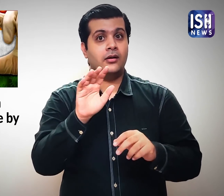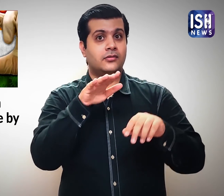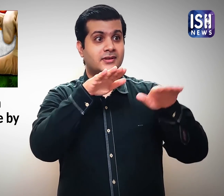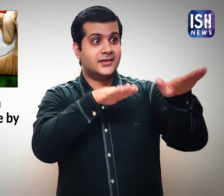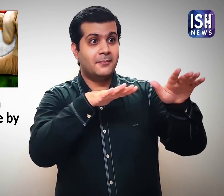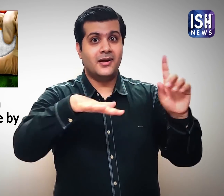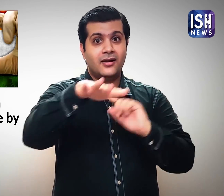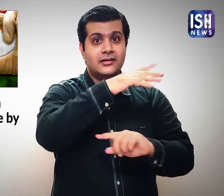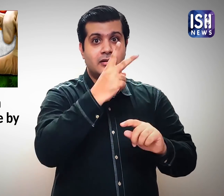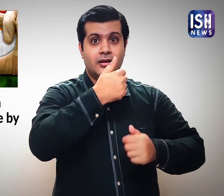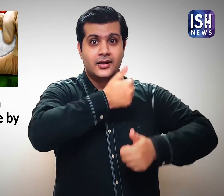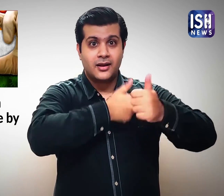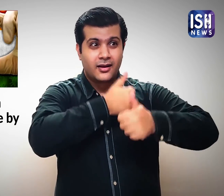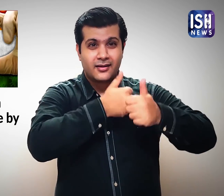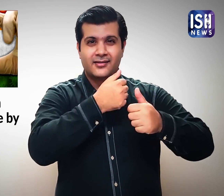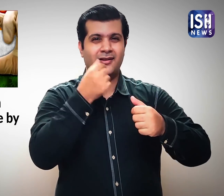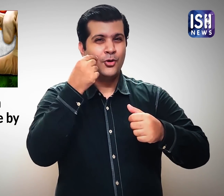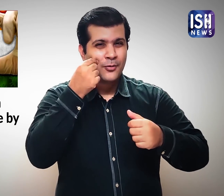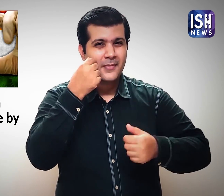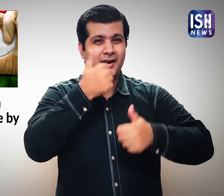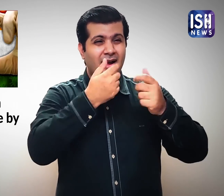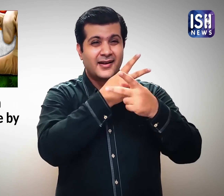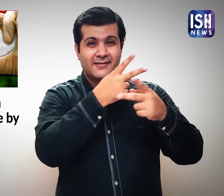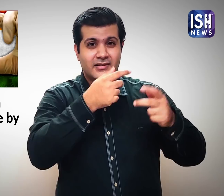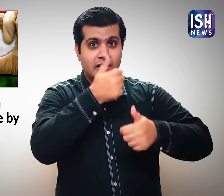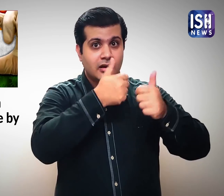But it depends on how the trials are completed.